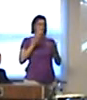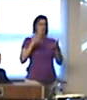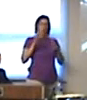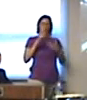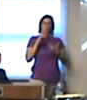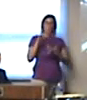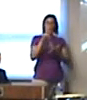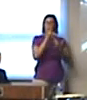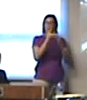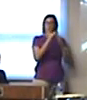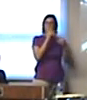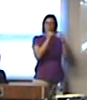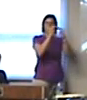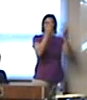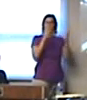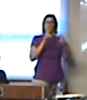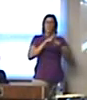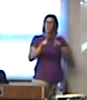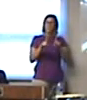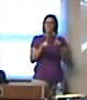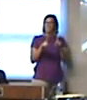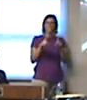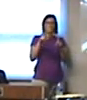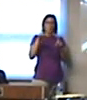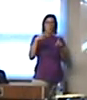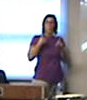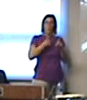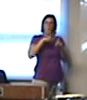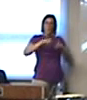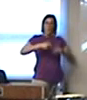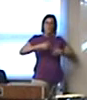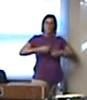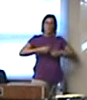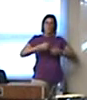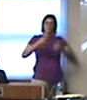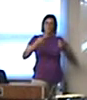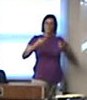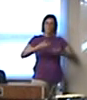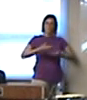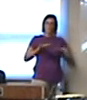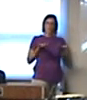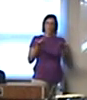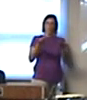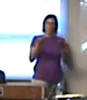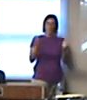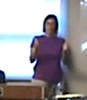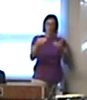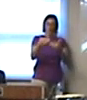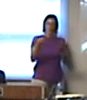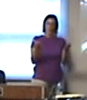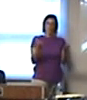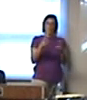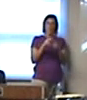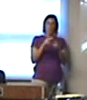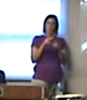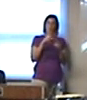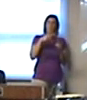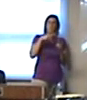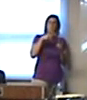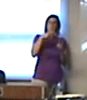facilities. But we have to serve trays of food on either plastic or recycling